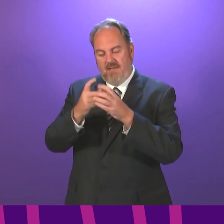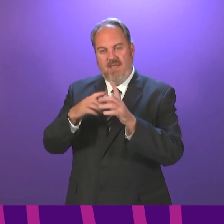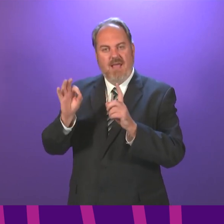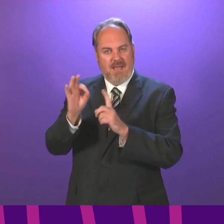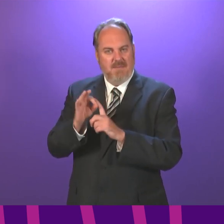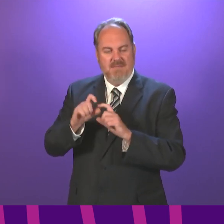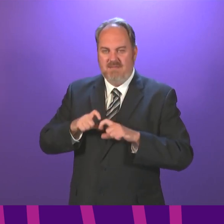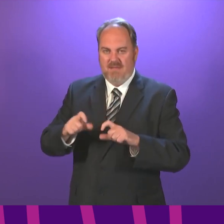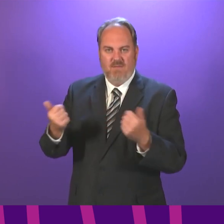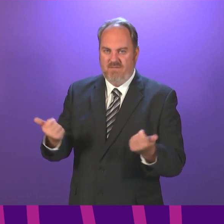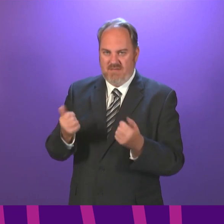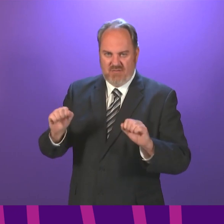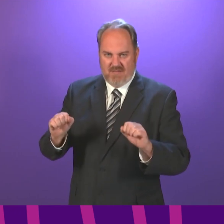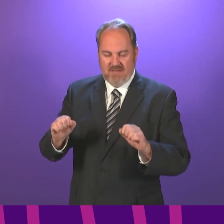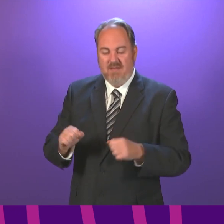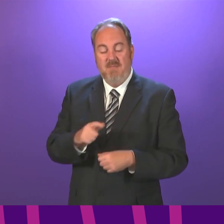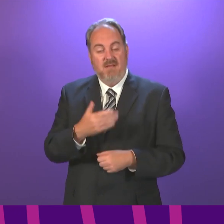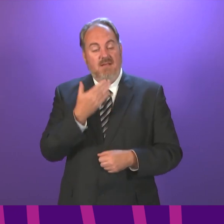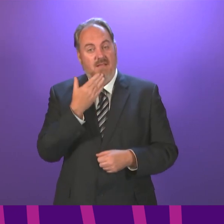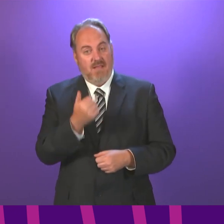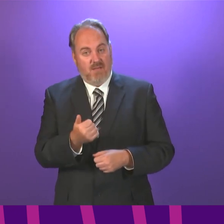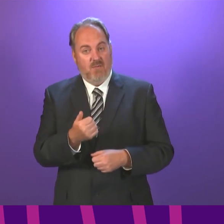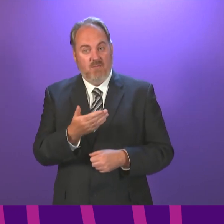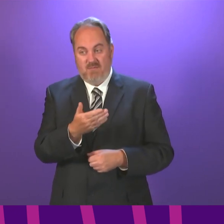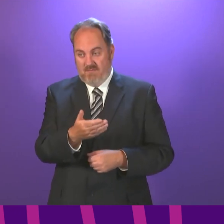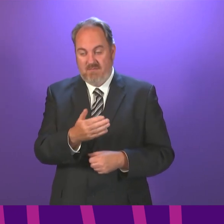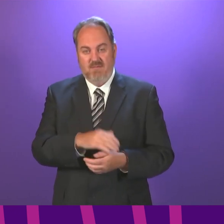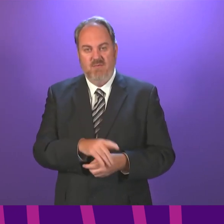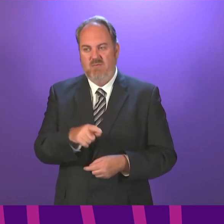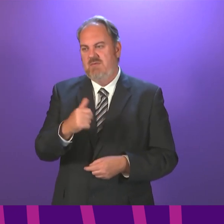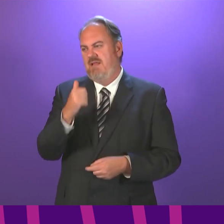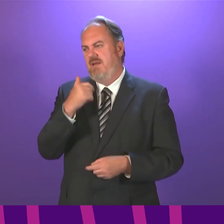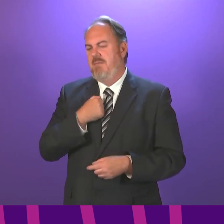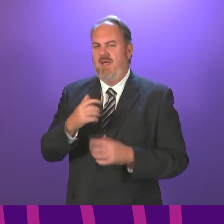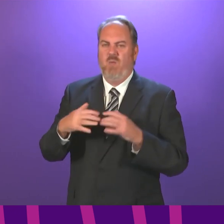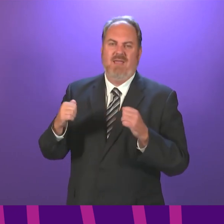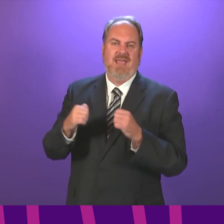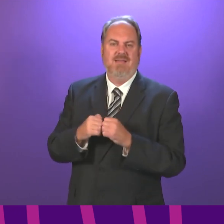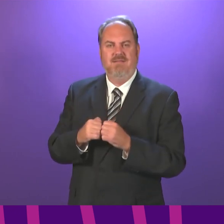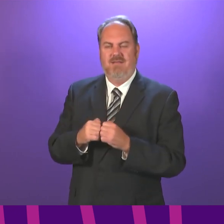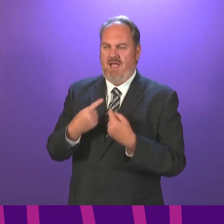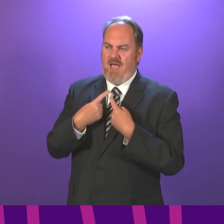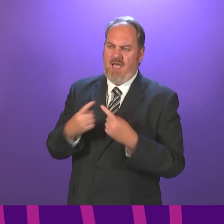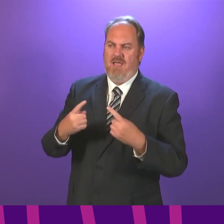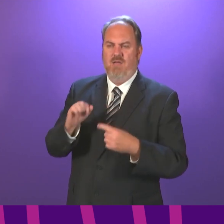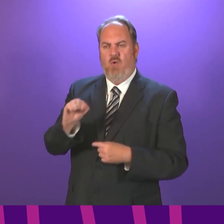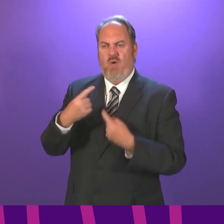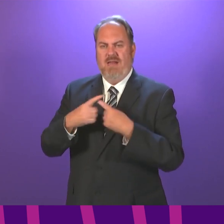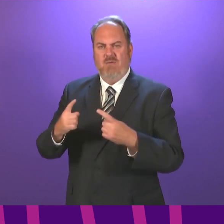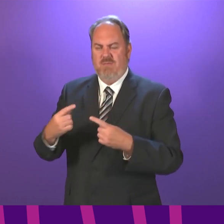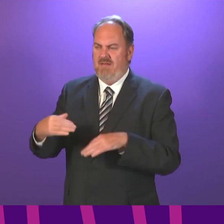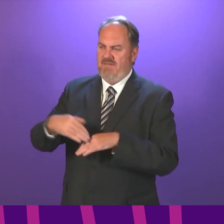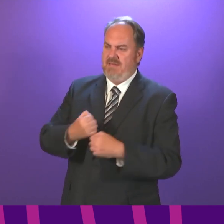I give credit to Paul O'Kane in suggesting that it was his call for it at the weekend that led to my statement today, but it has been under development for